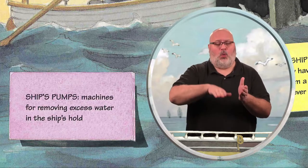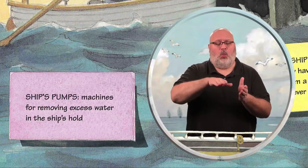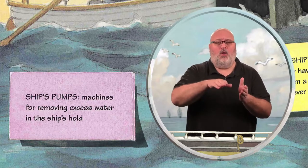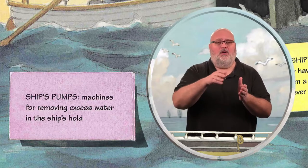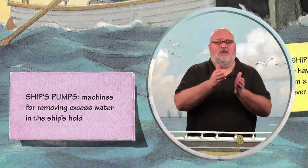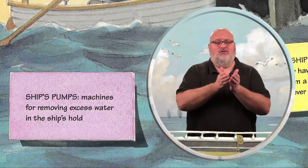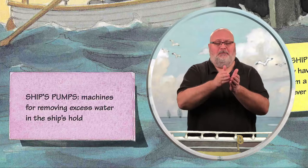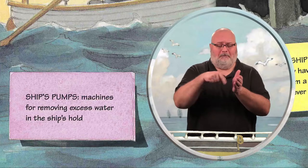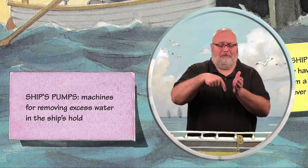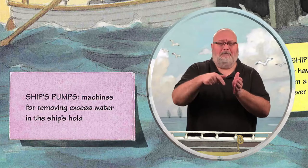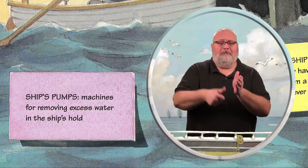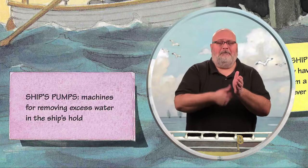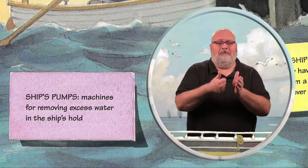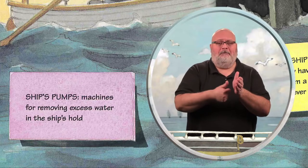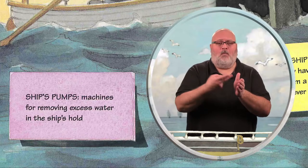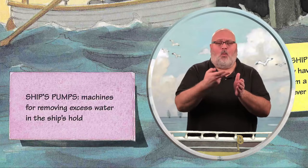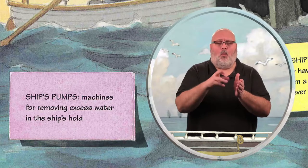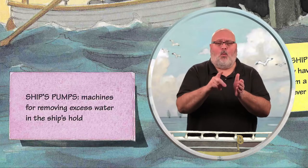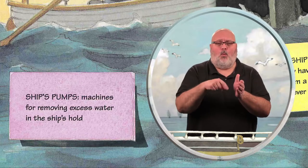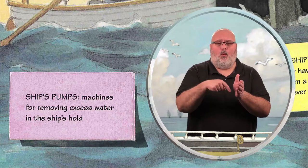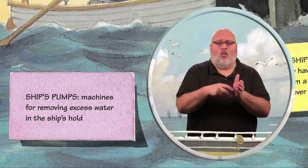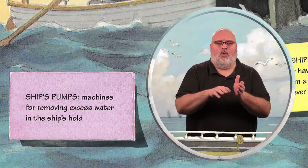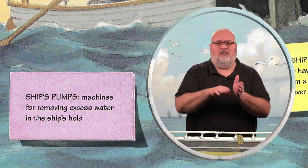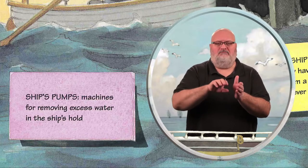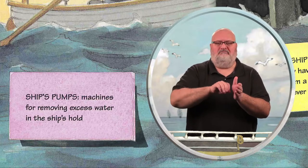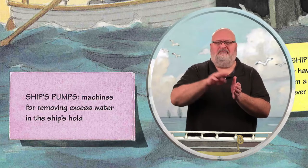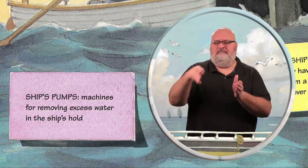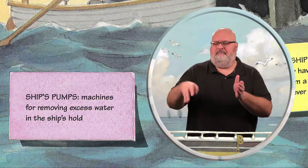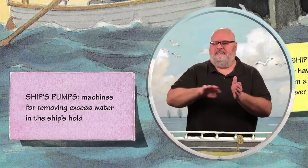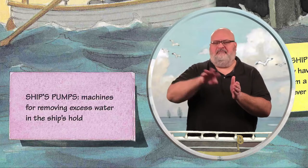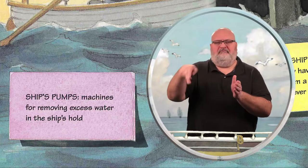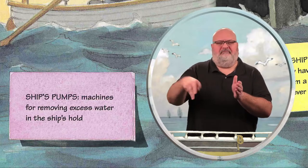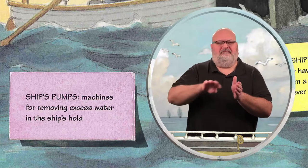Machines for removing excess water in the ship's hold.